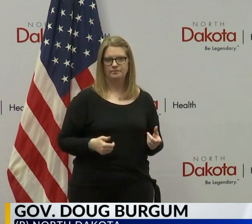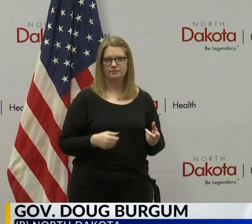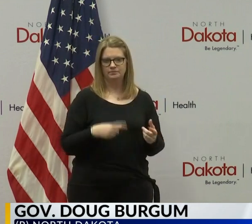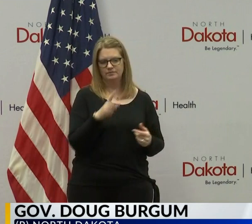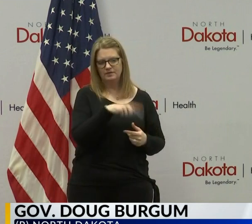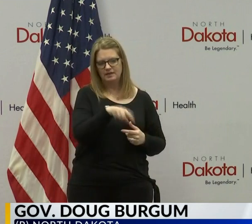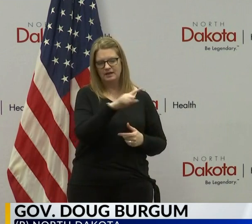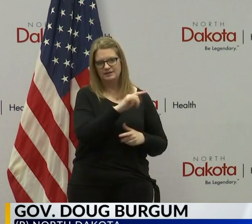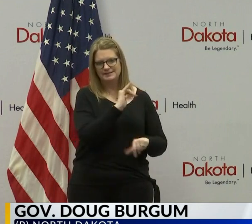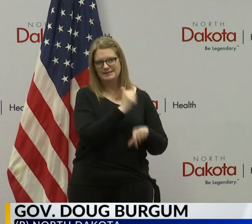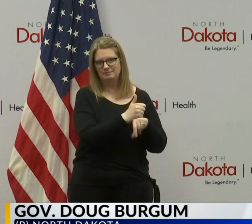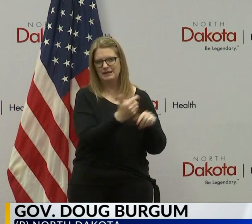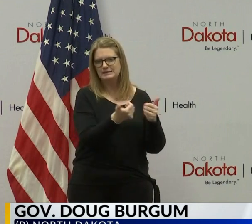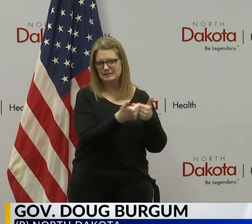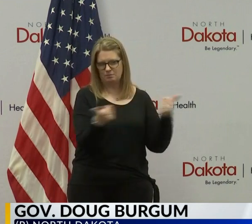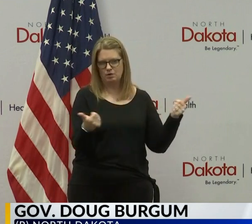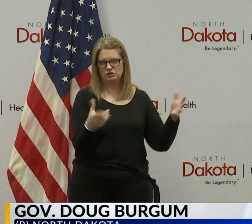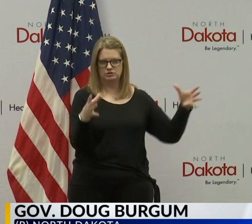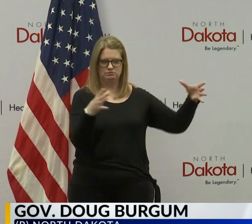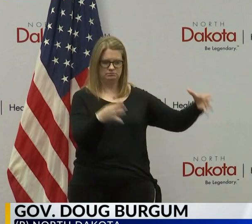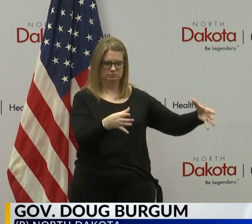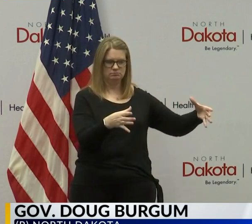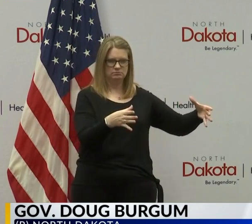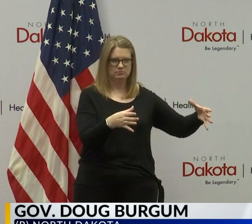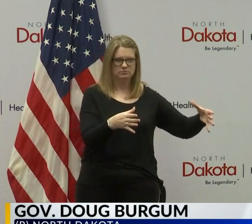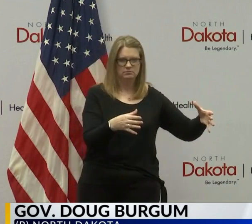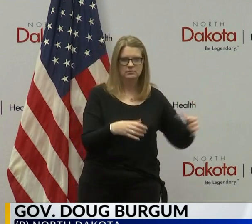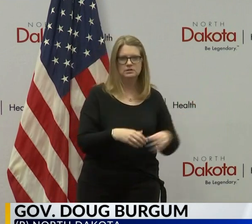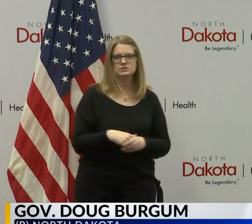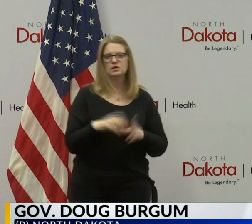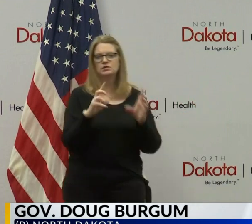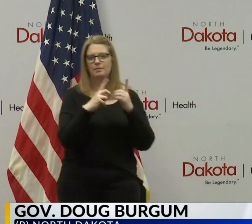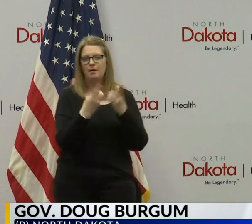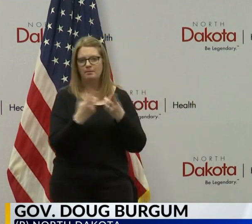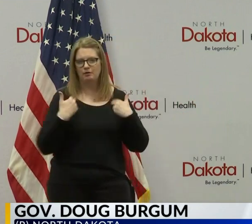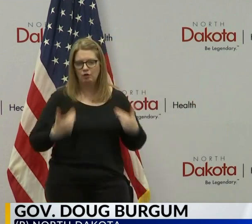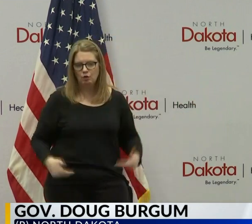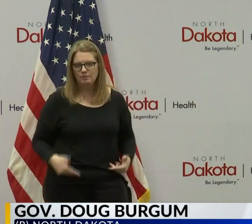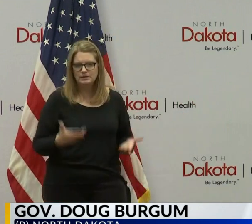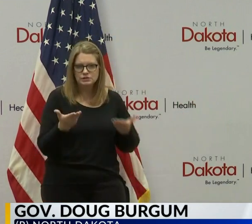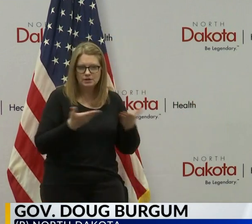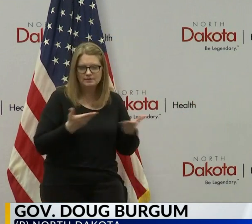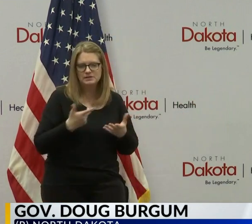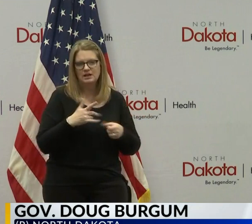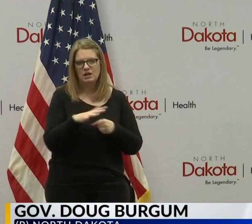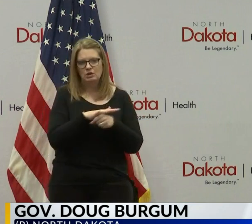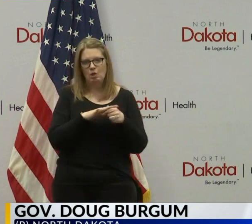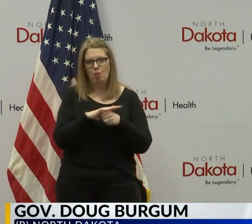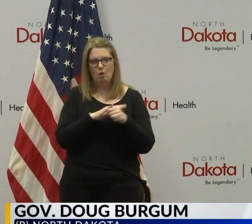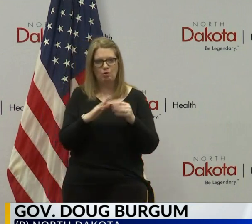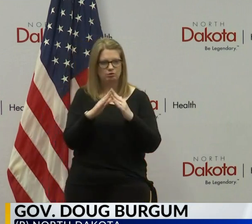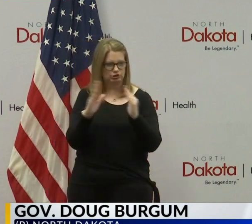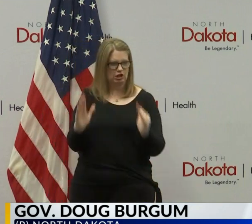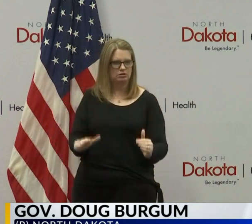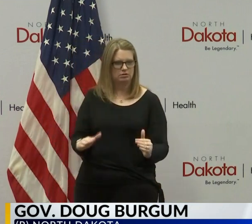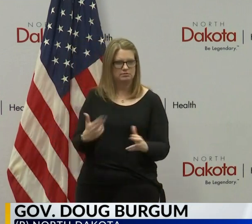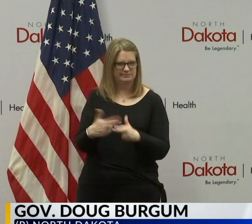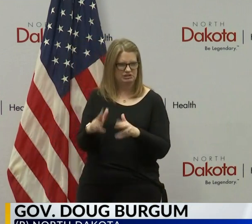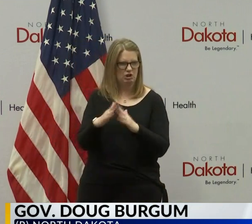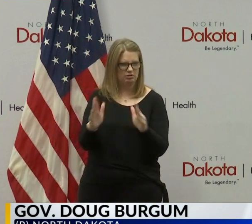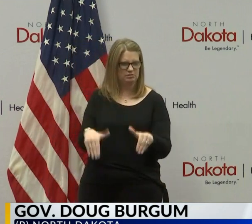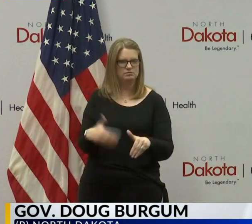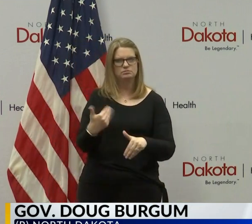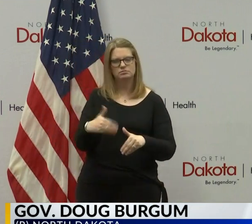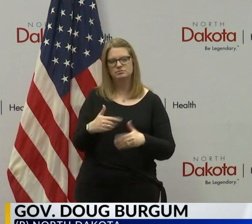create that separation in these cases. So Department of Human Services and the local shelters, I think, doing a great job. We're talking about,